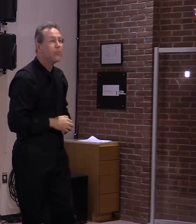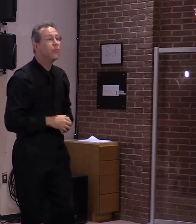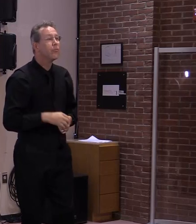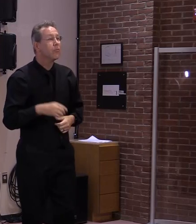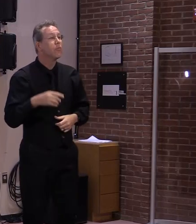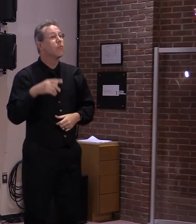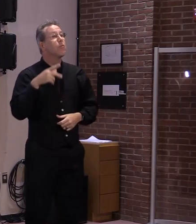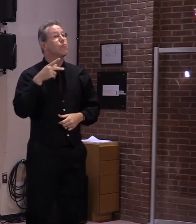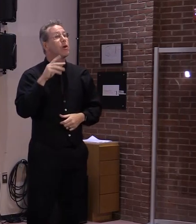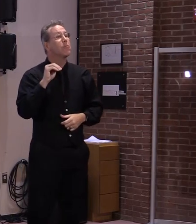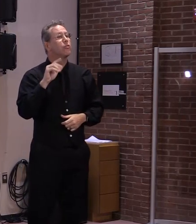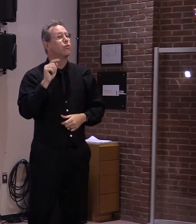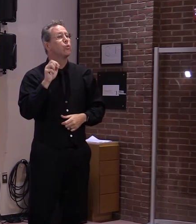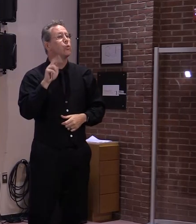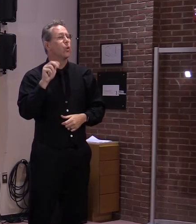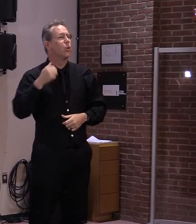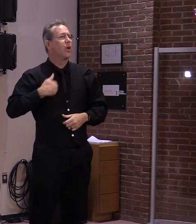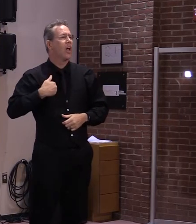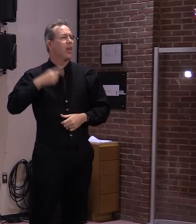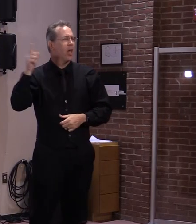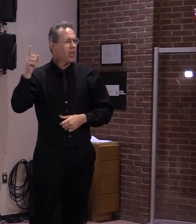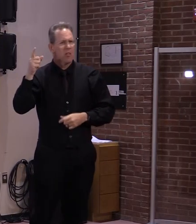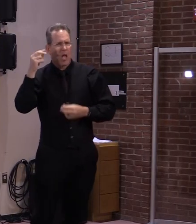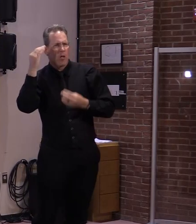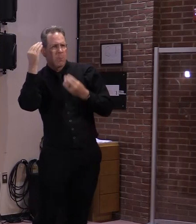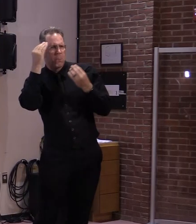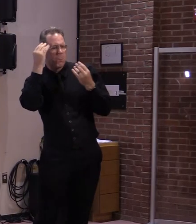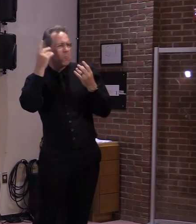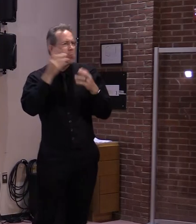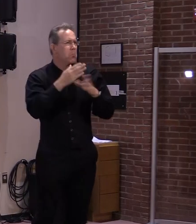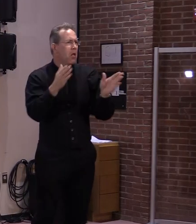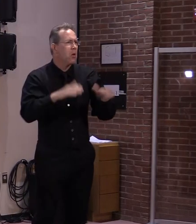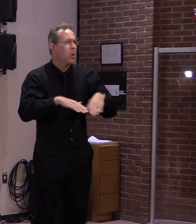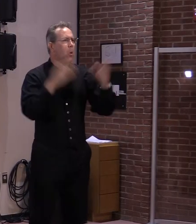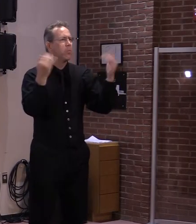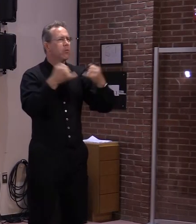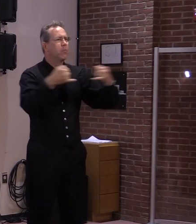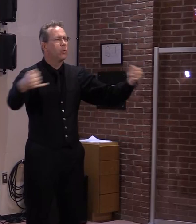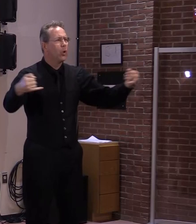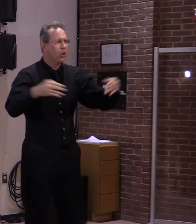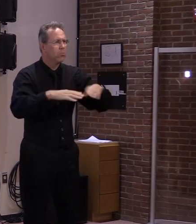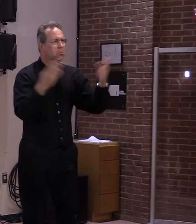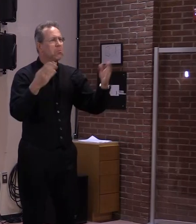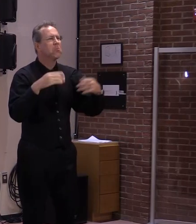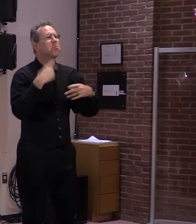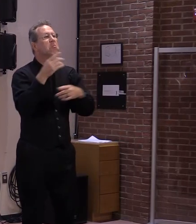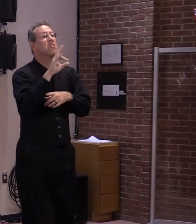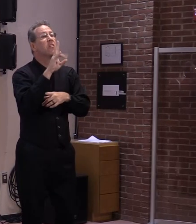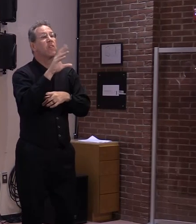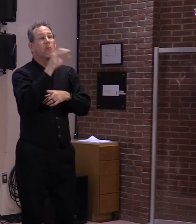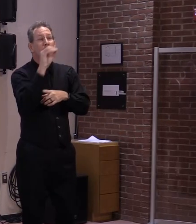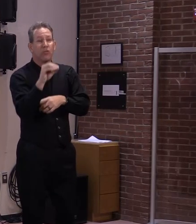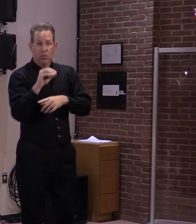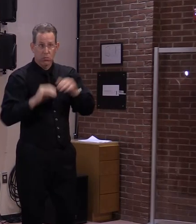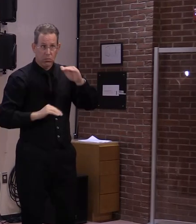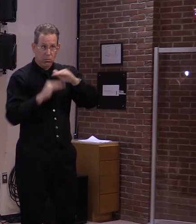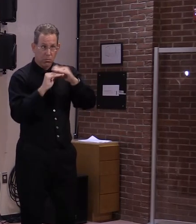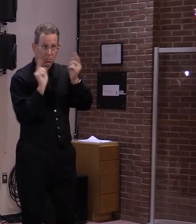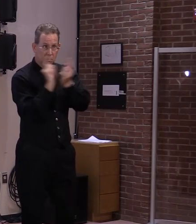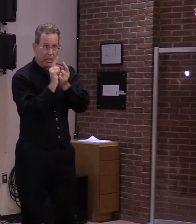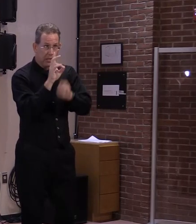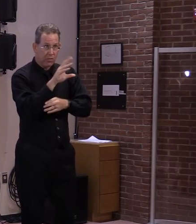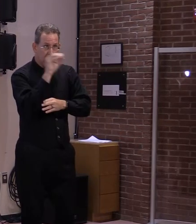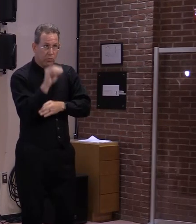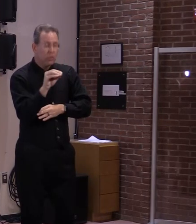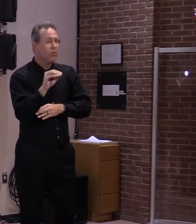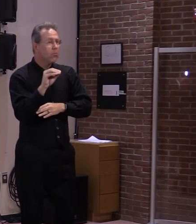including reopening its border when the country hit 75% of its population who had received at least one dose and 20% that